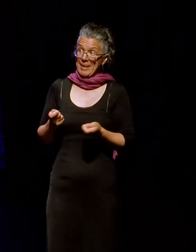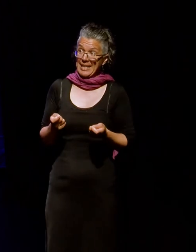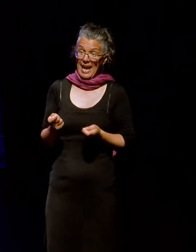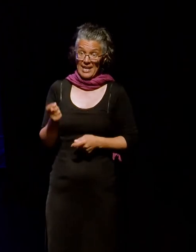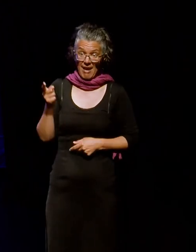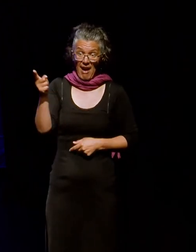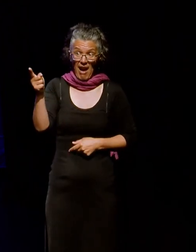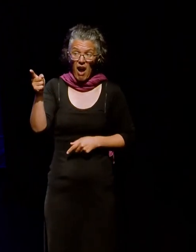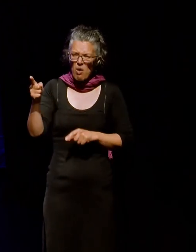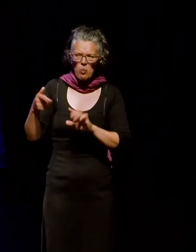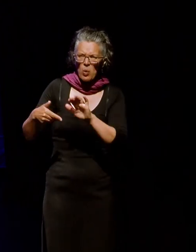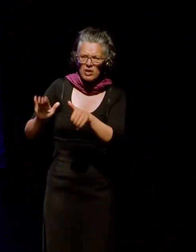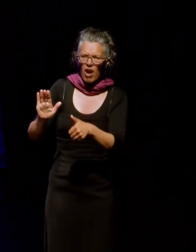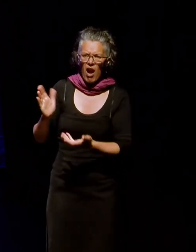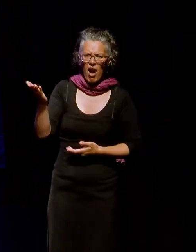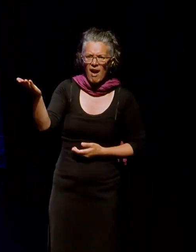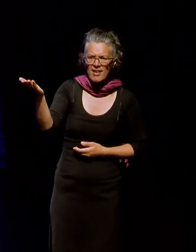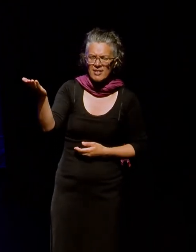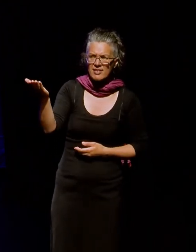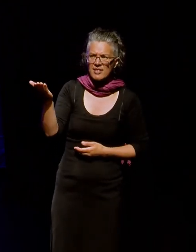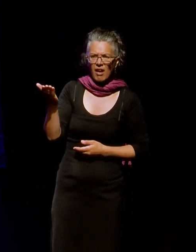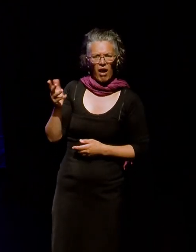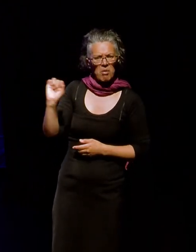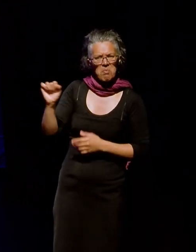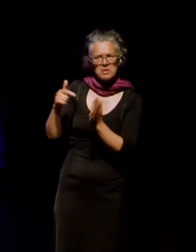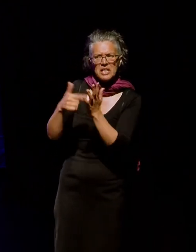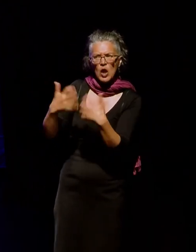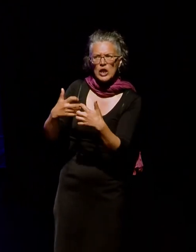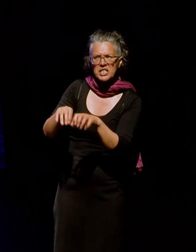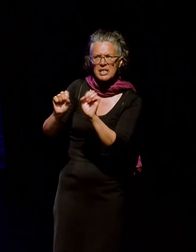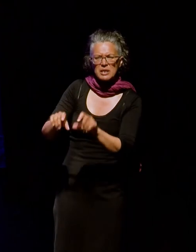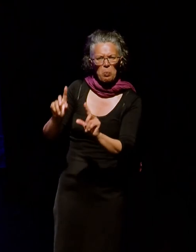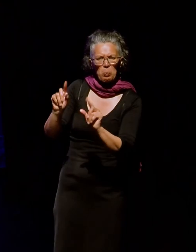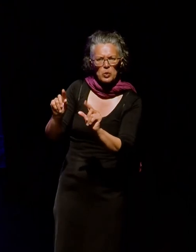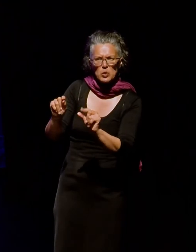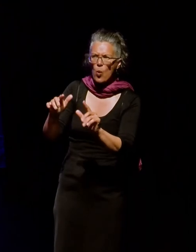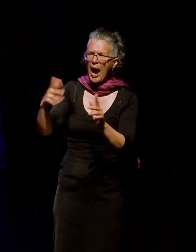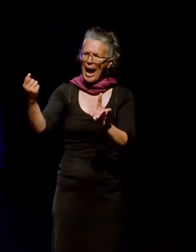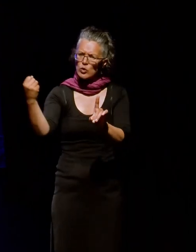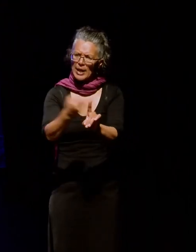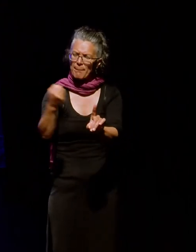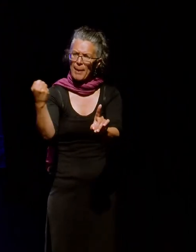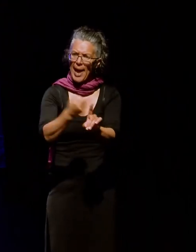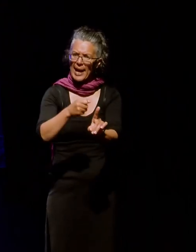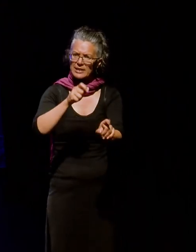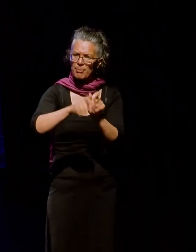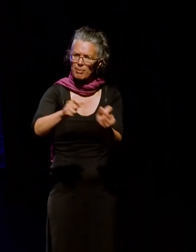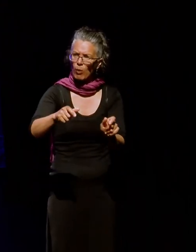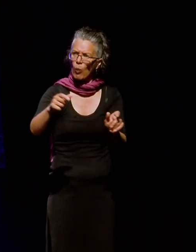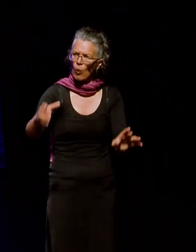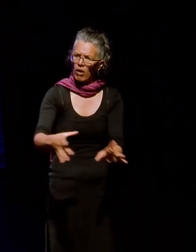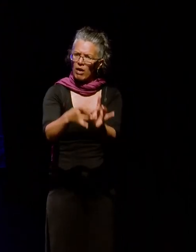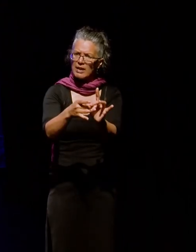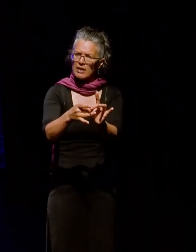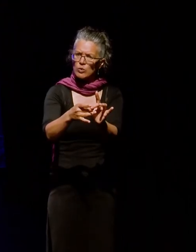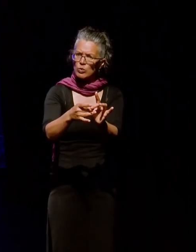kind of mediator it is. What does the technology system do and how does it impact on people, particularly in relation to